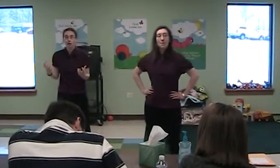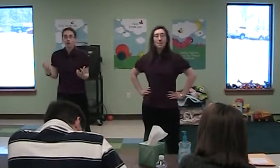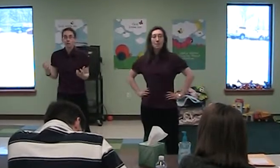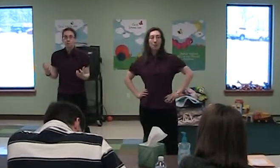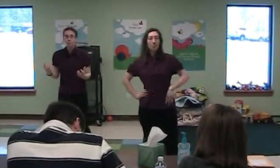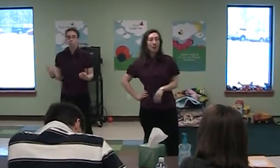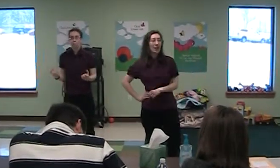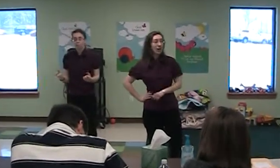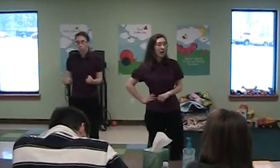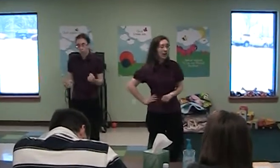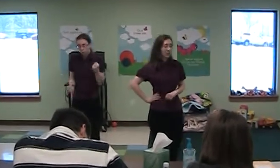Uh,